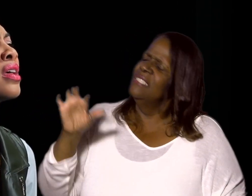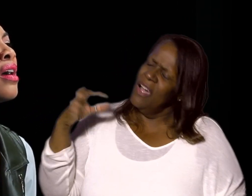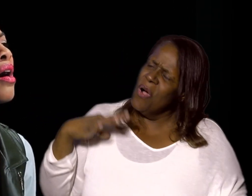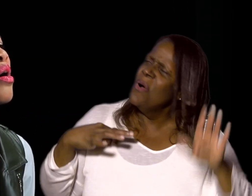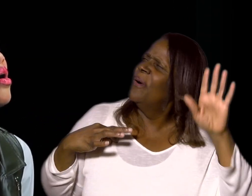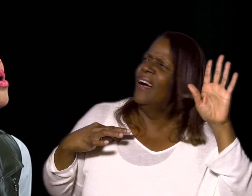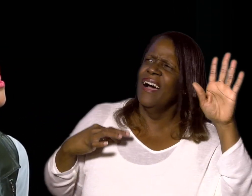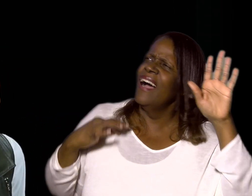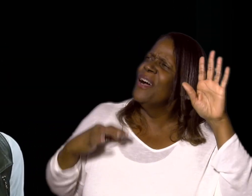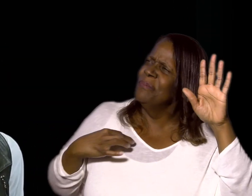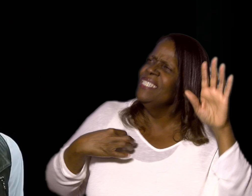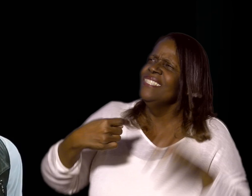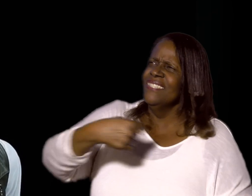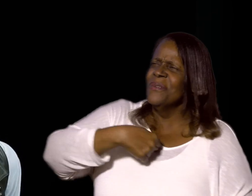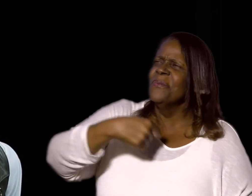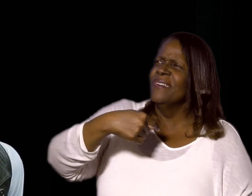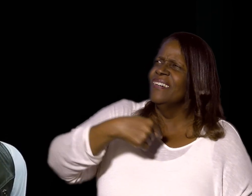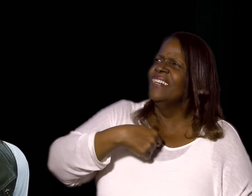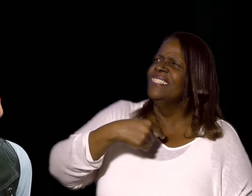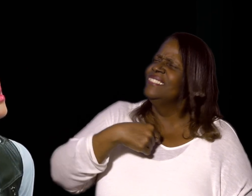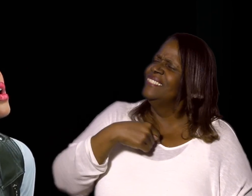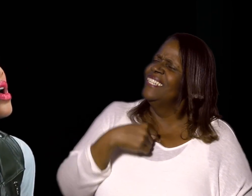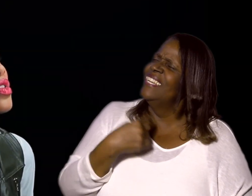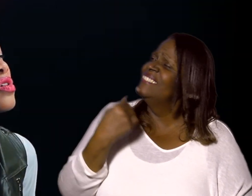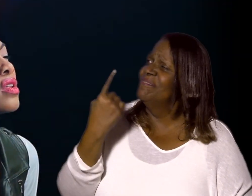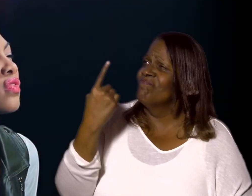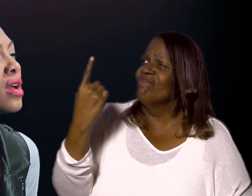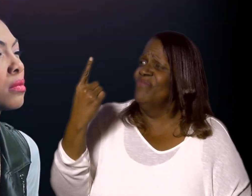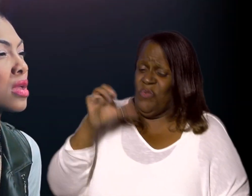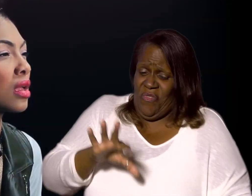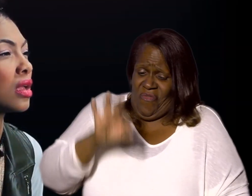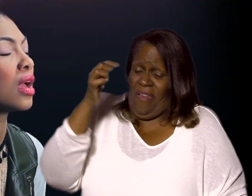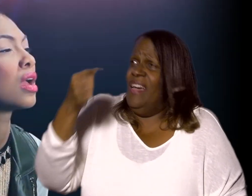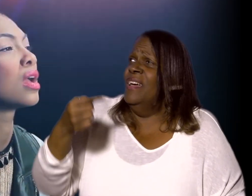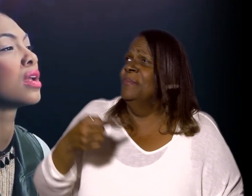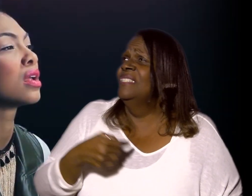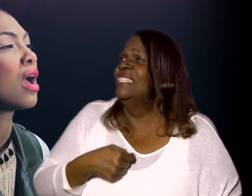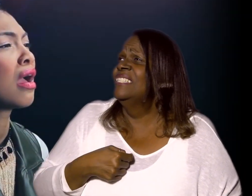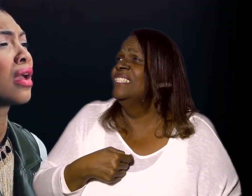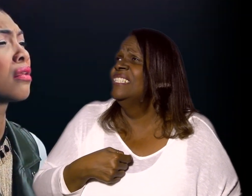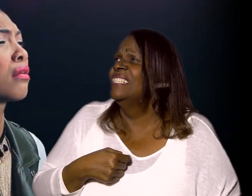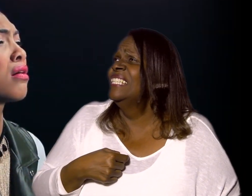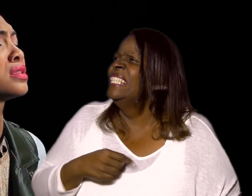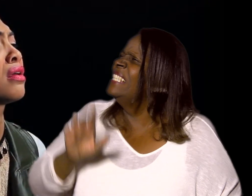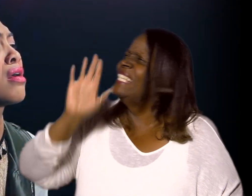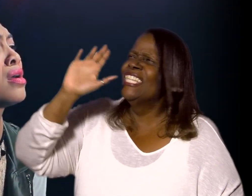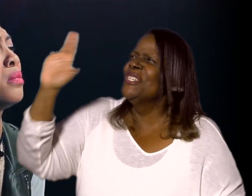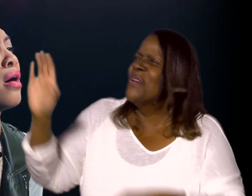Oh, I'll be the one You can find me in your temple